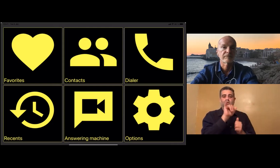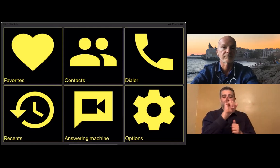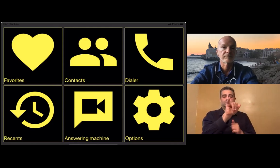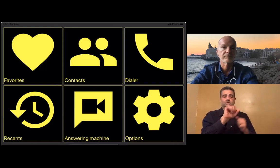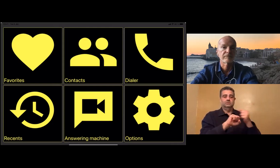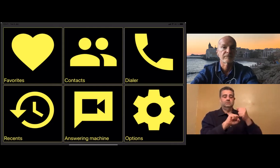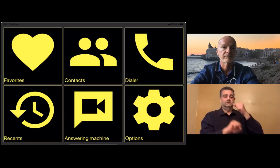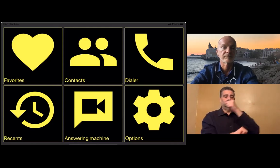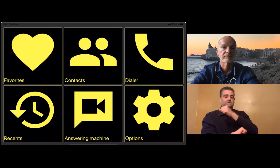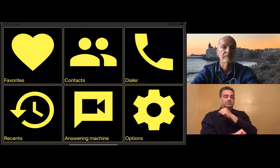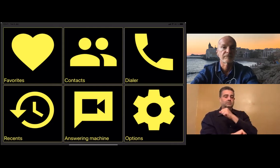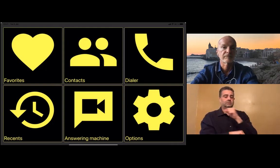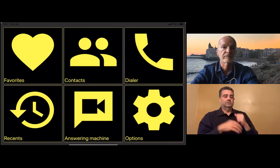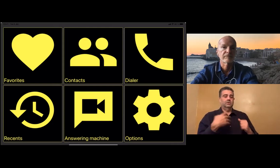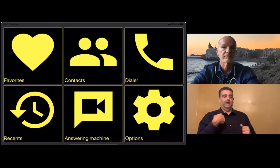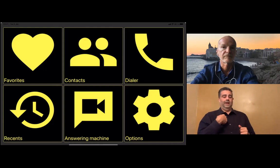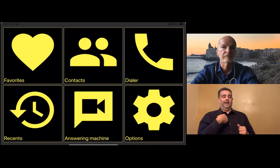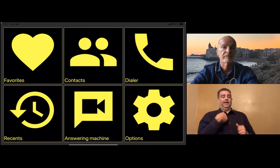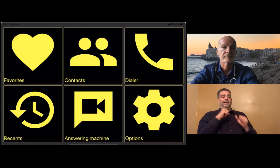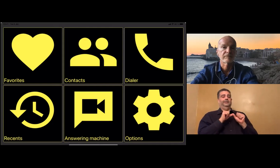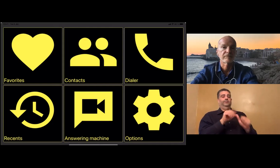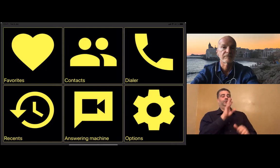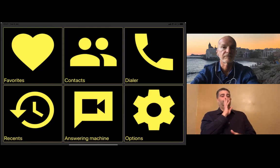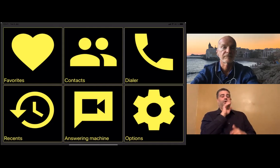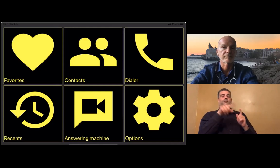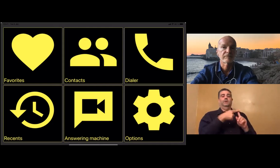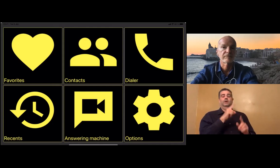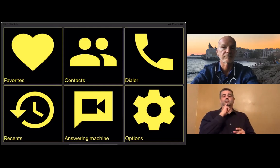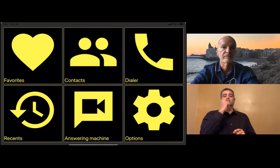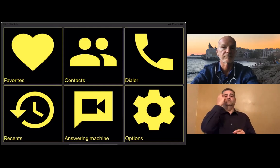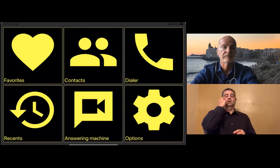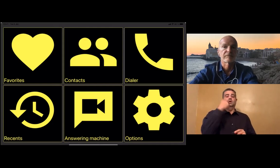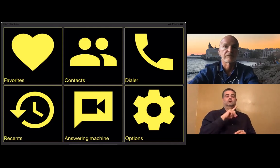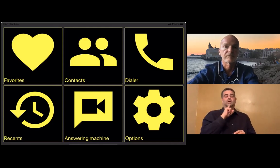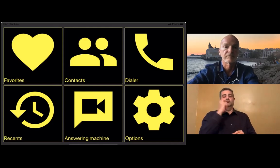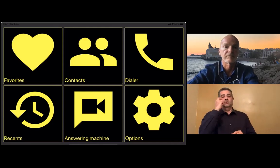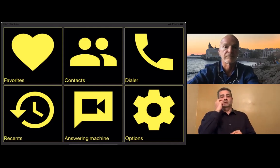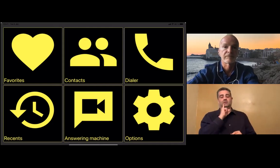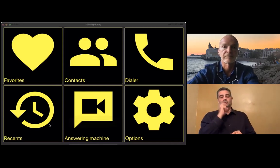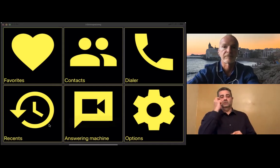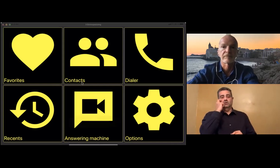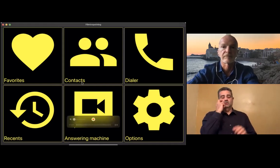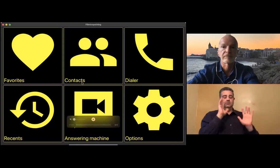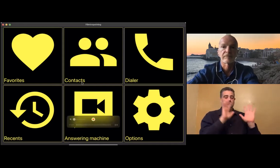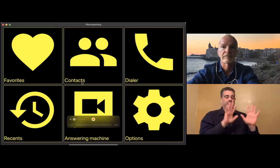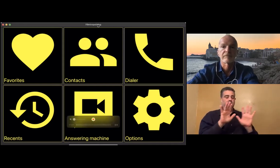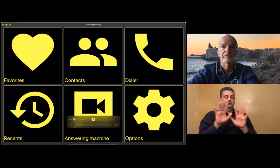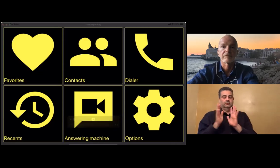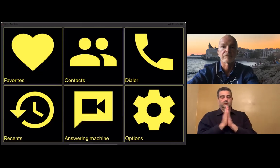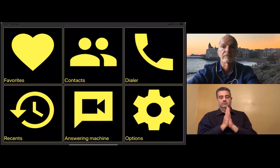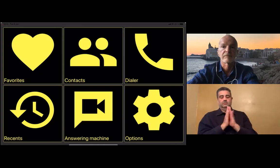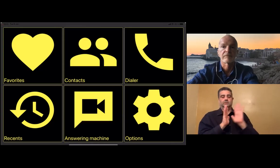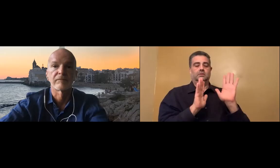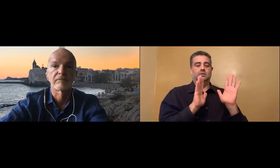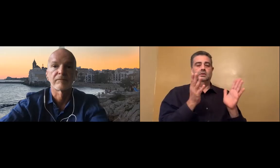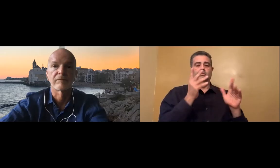So I would like to talk a little bit more about the flexibility of this platform. We've been talking about people who are